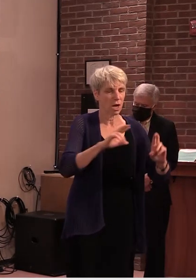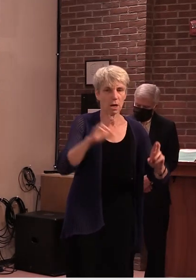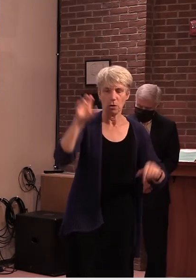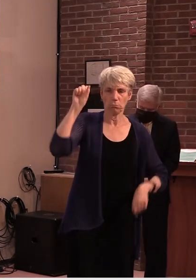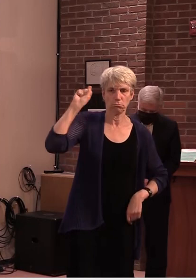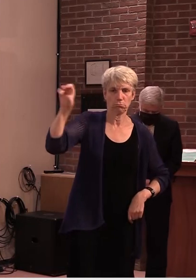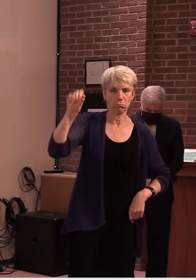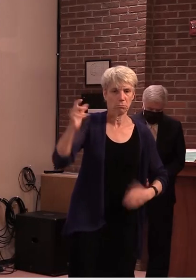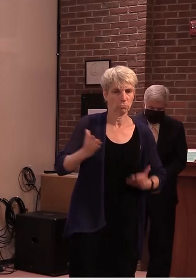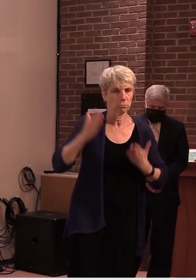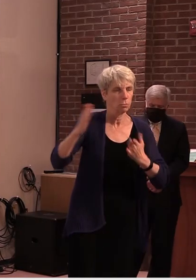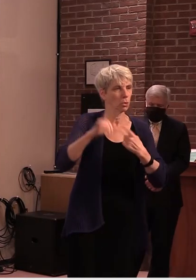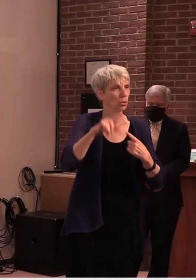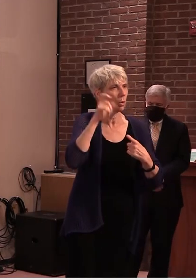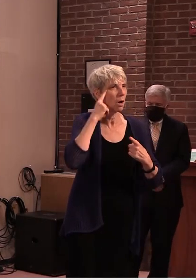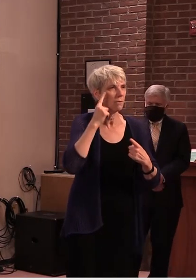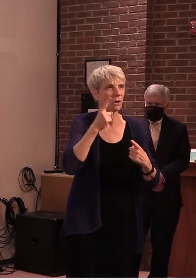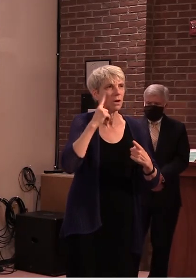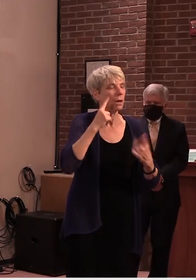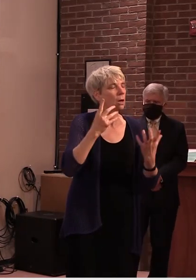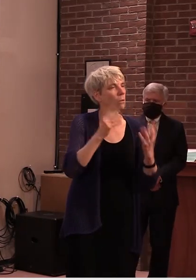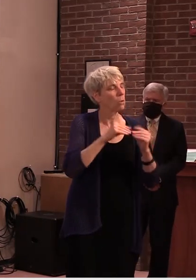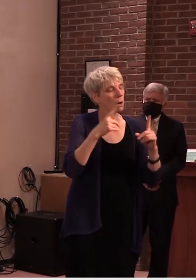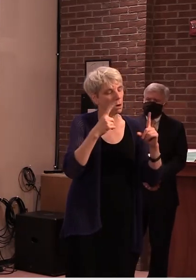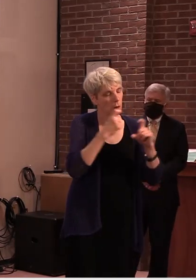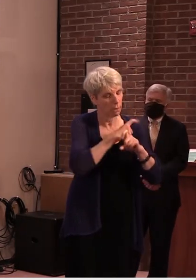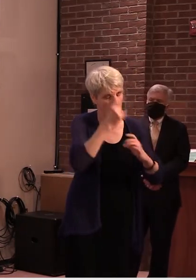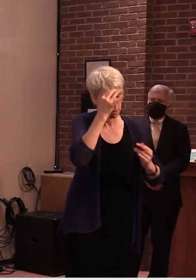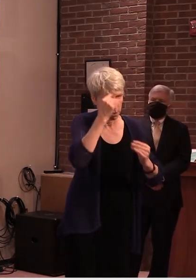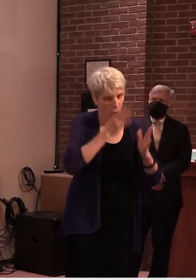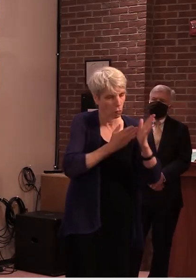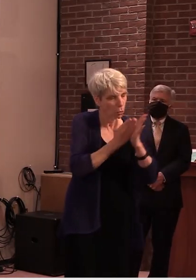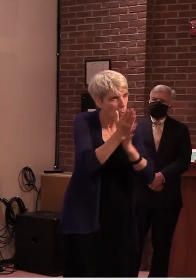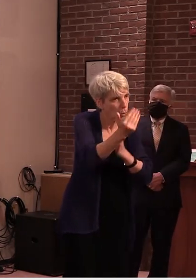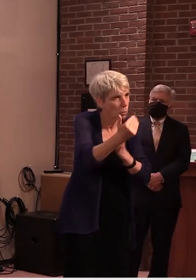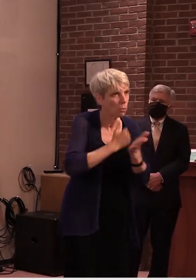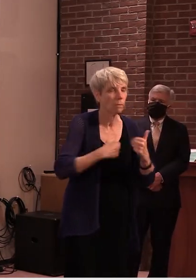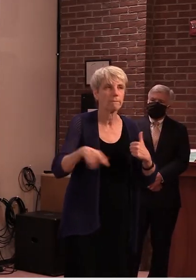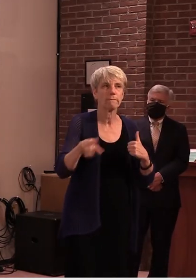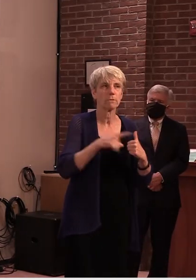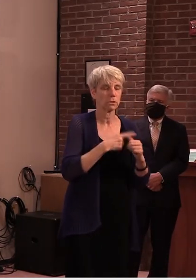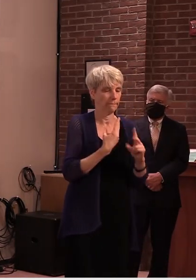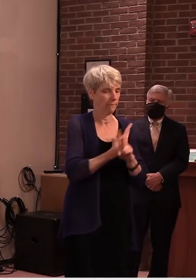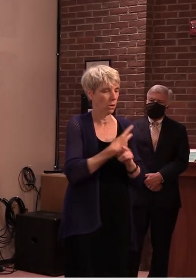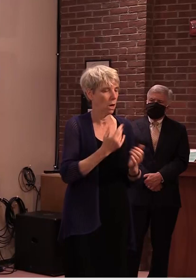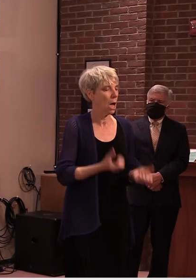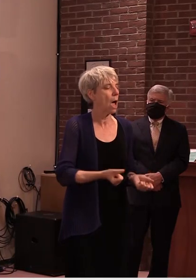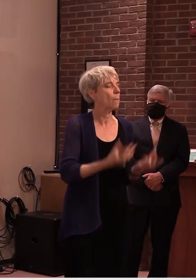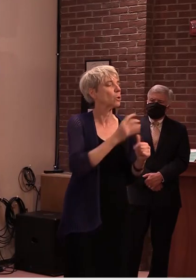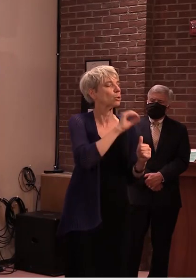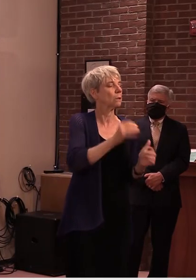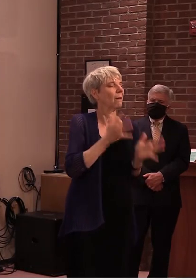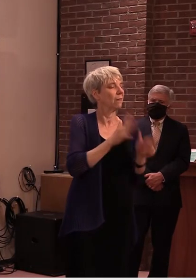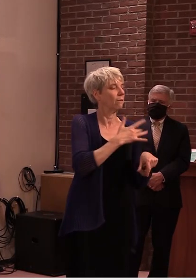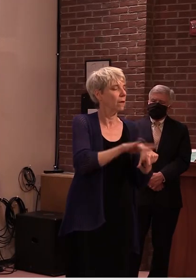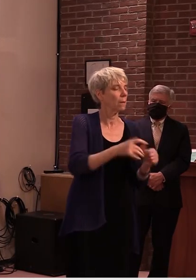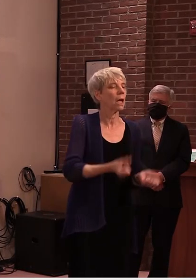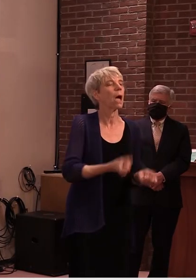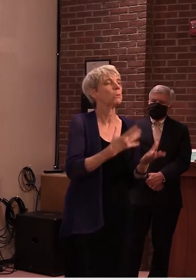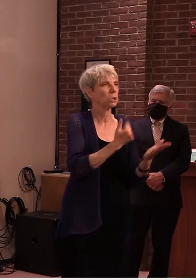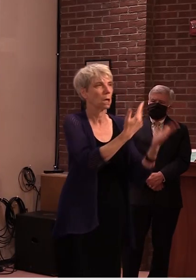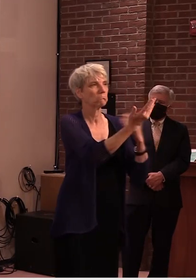we would do that because it's just not that simple or plain to repurpose beds okay thanks um